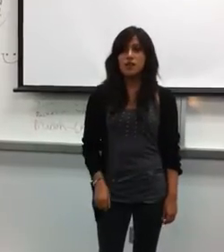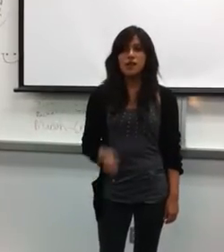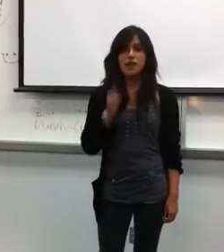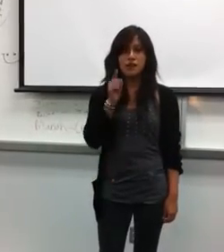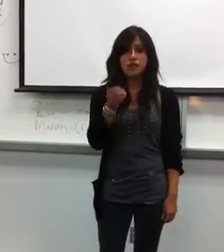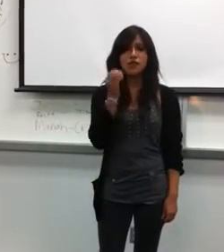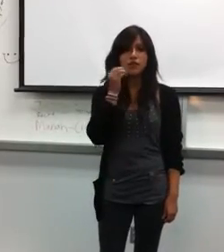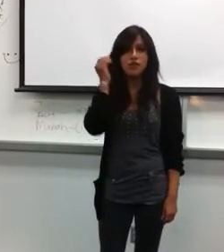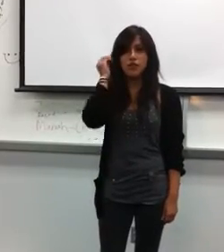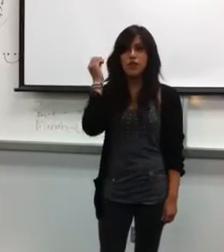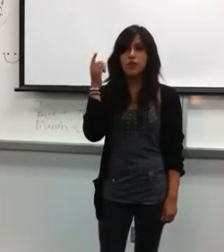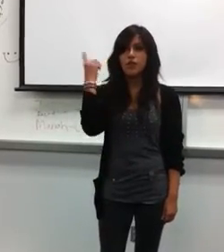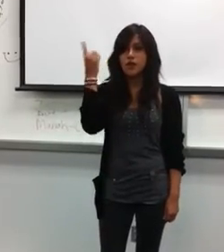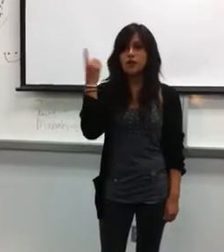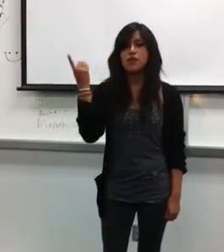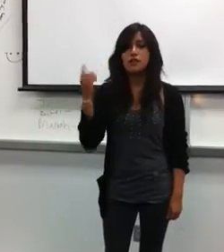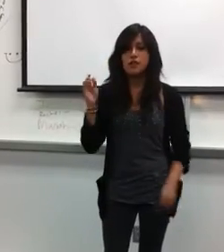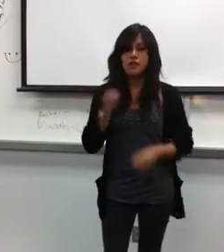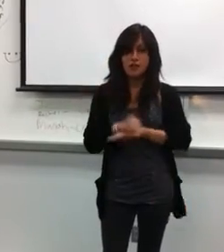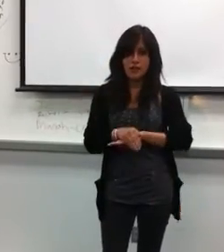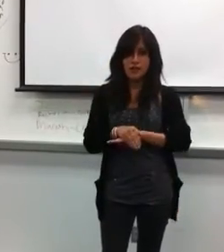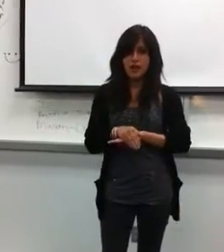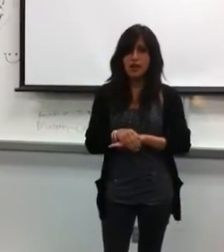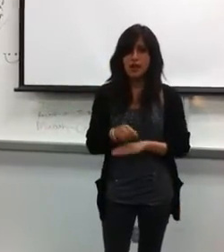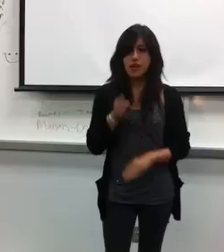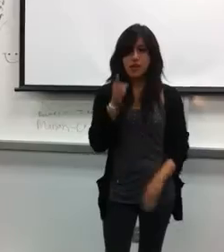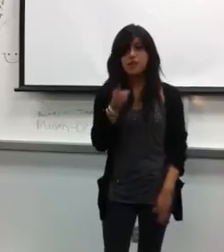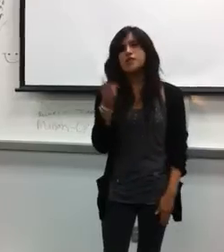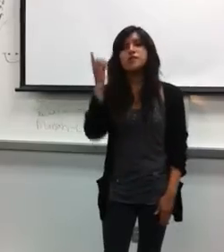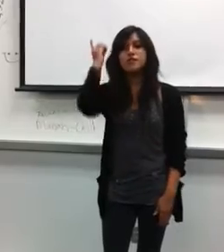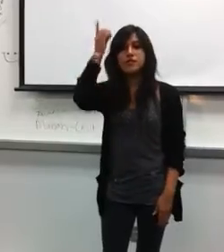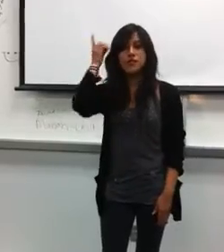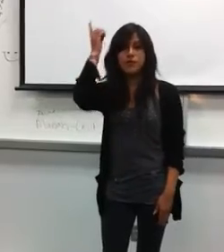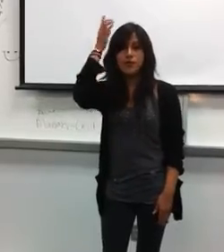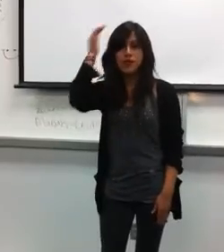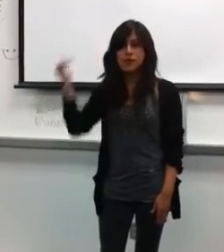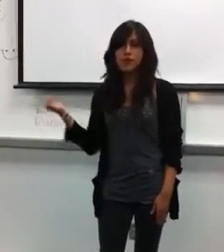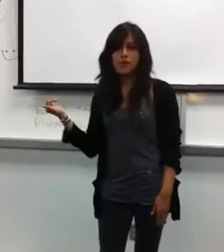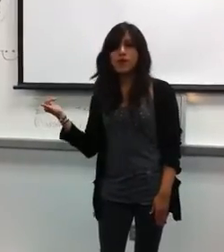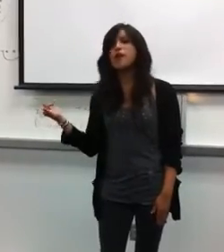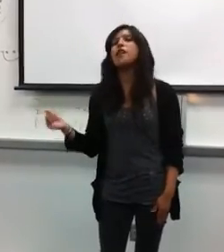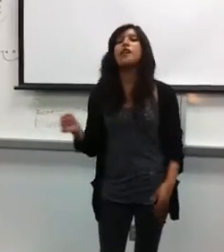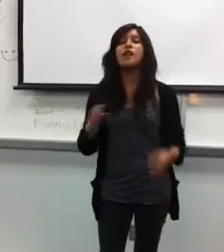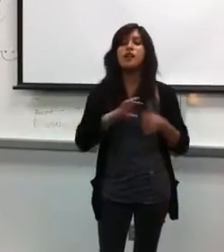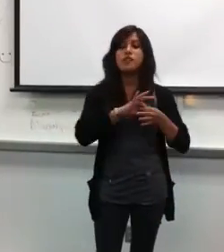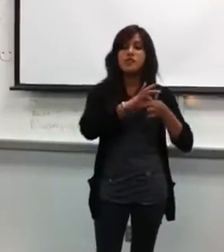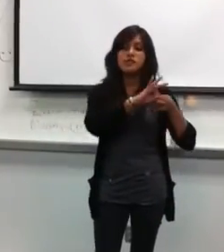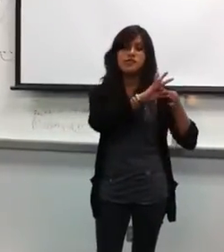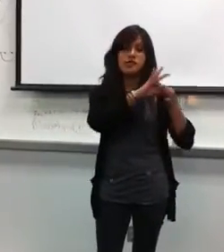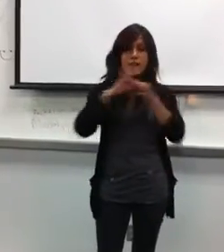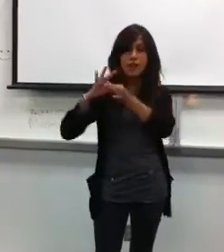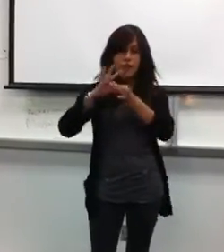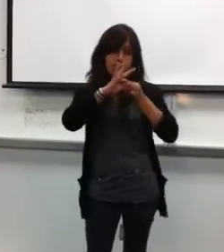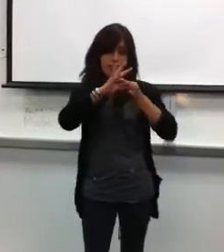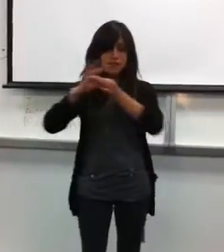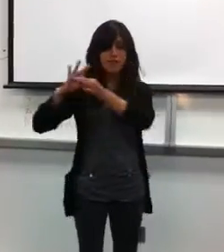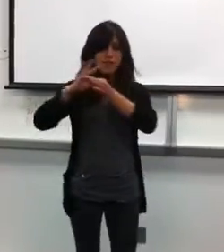And when you're home on a lonely night, you still wonder why. You took everything